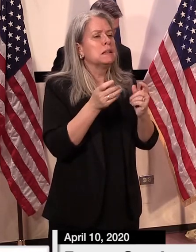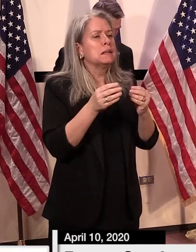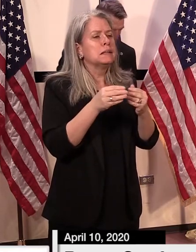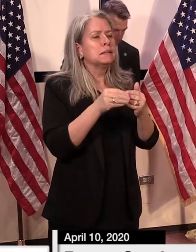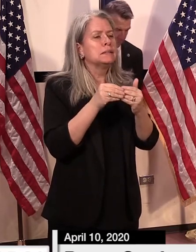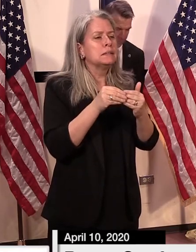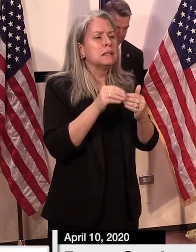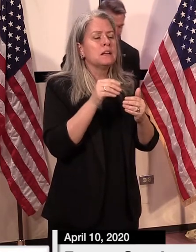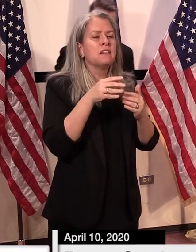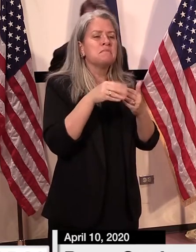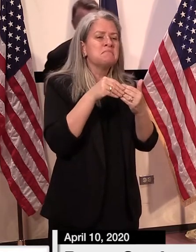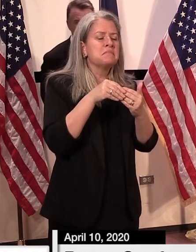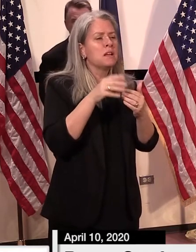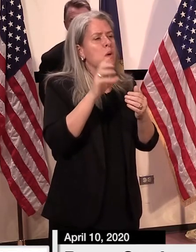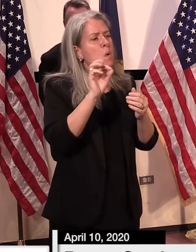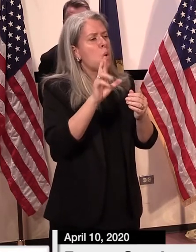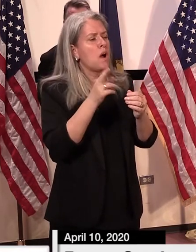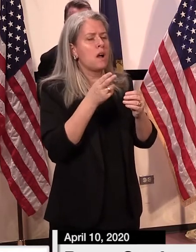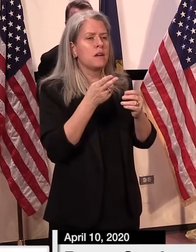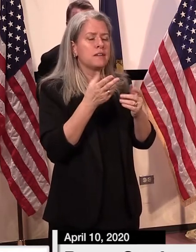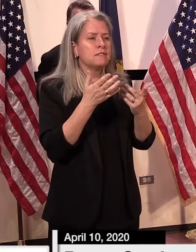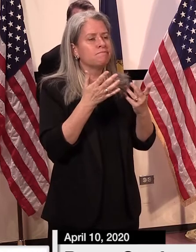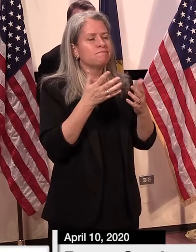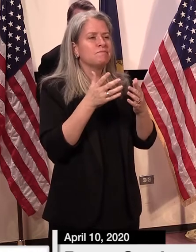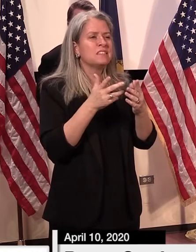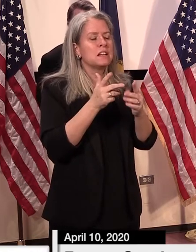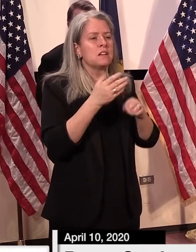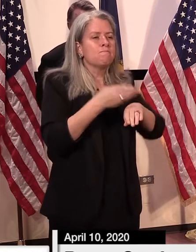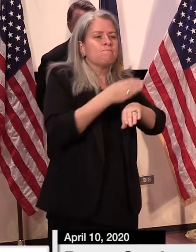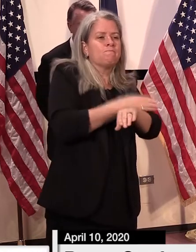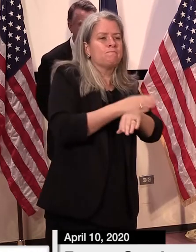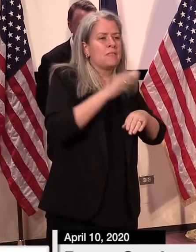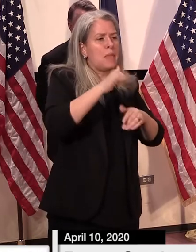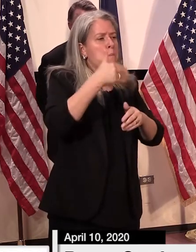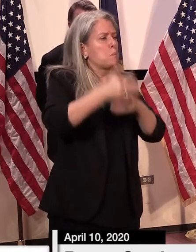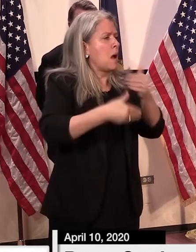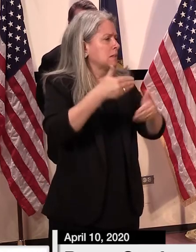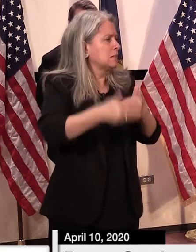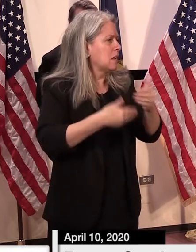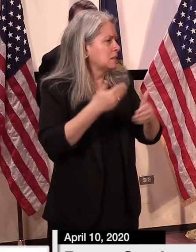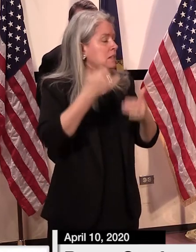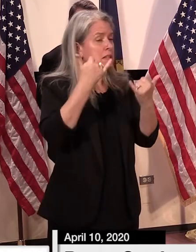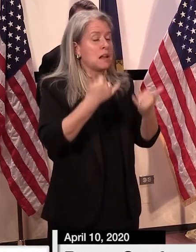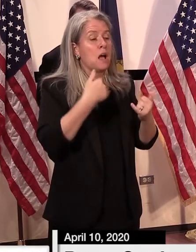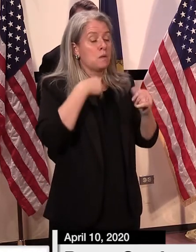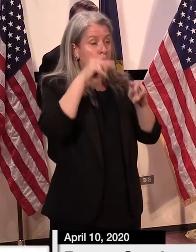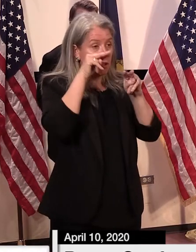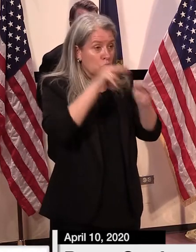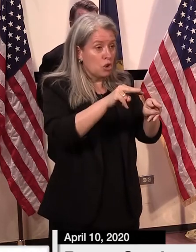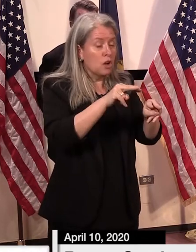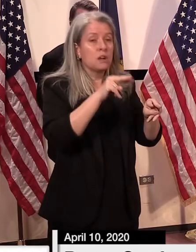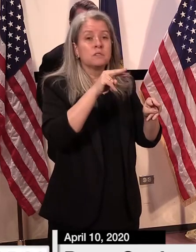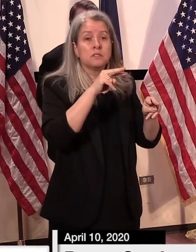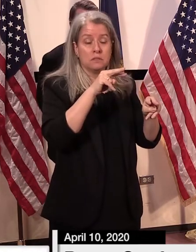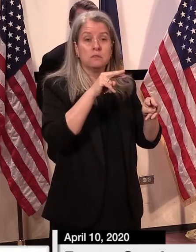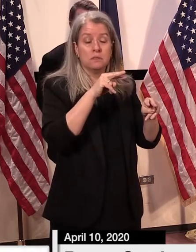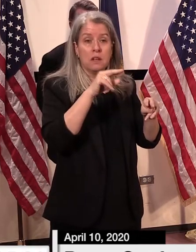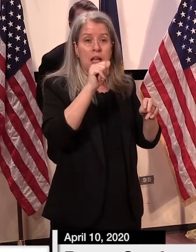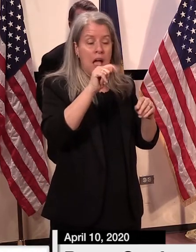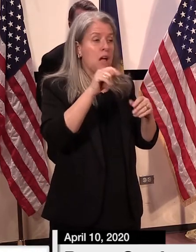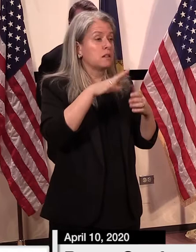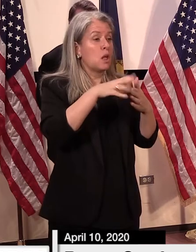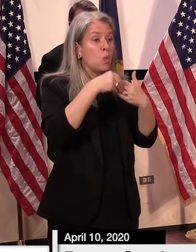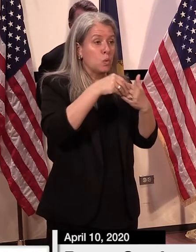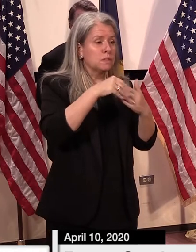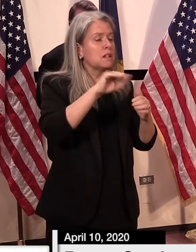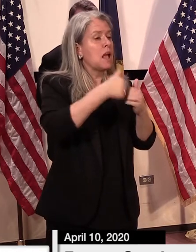uh enhanced that process again we've re-examined and loosened restrictions to offenders re-enter